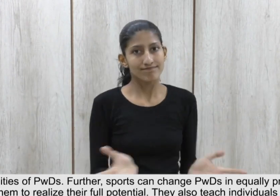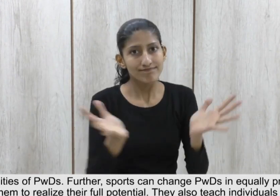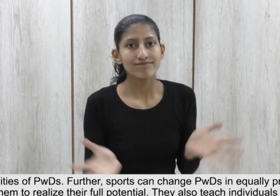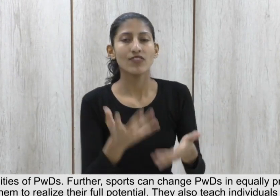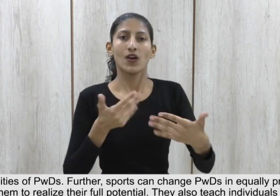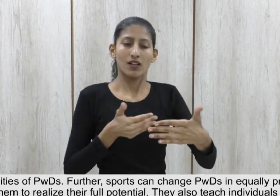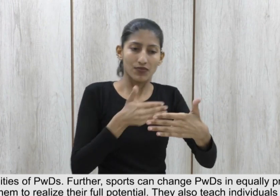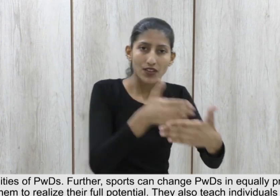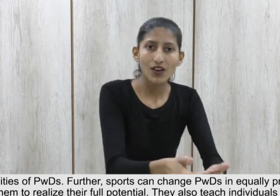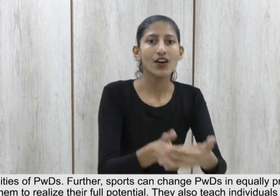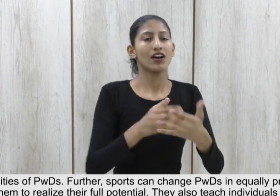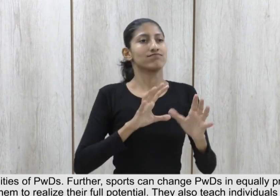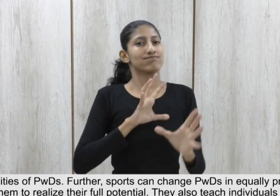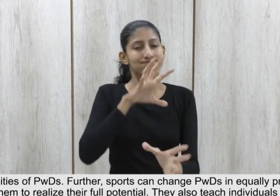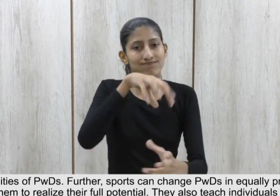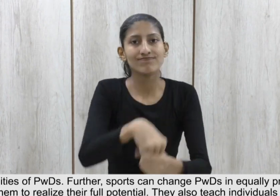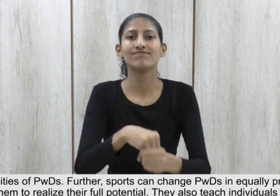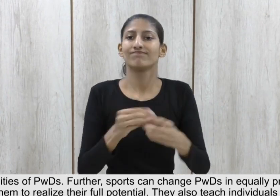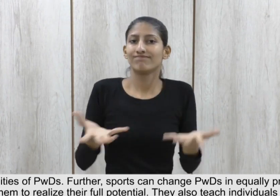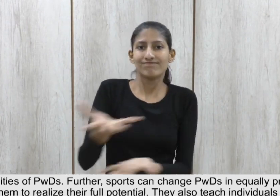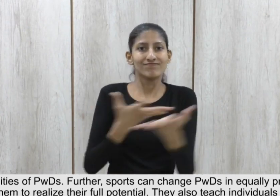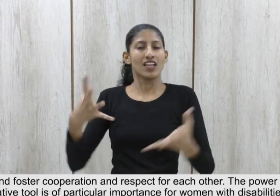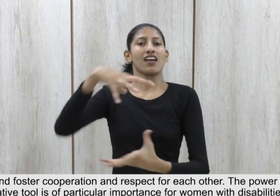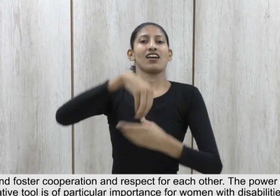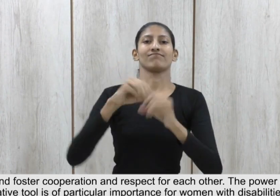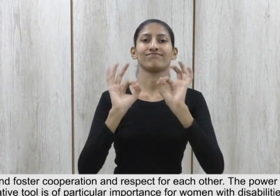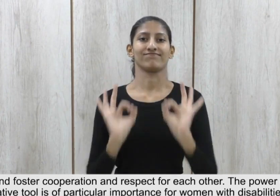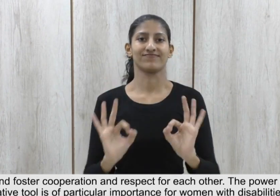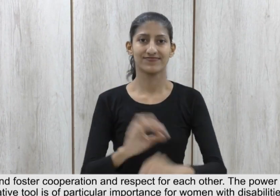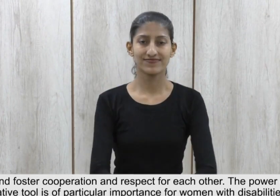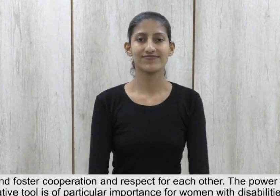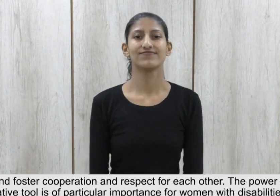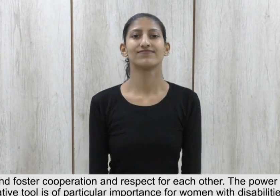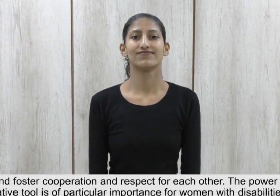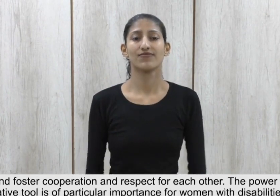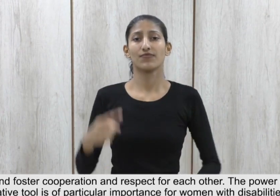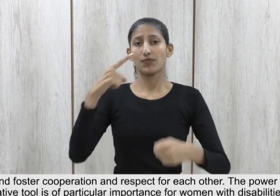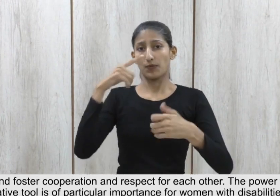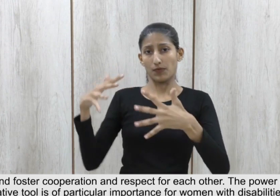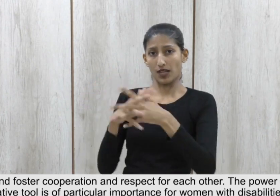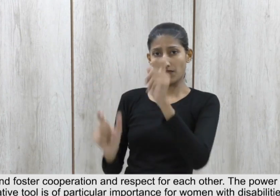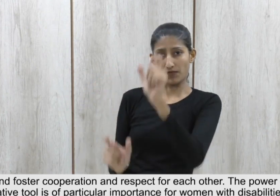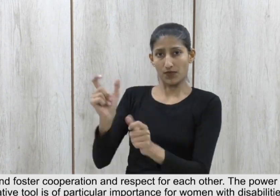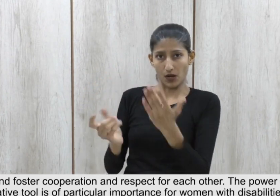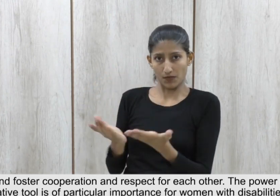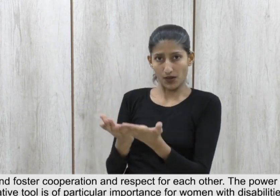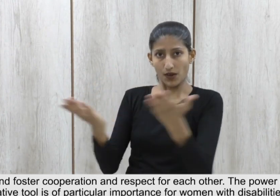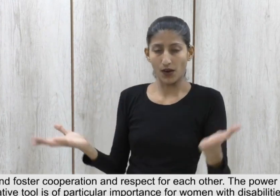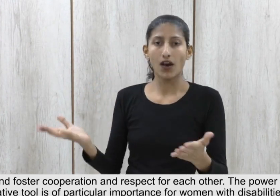They also teach individuals to communicate effectively and foster cooperation and respect for each other The power